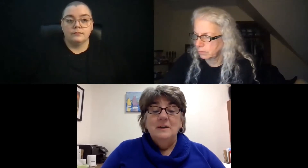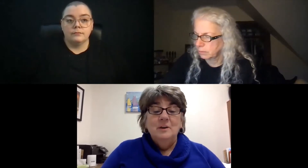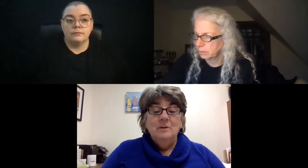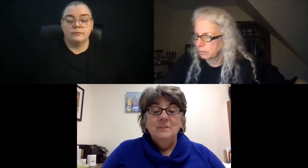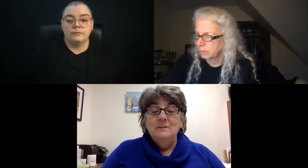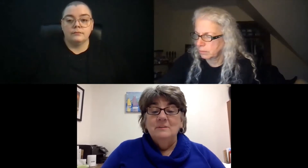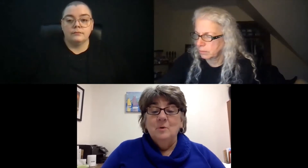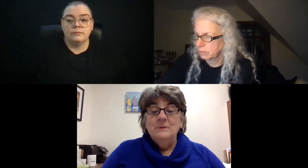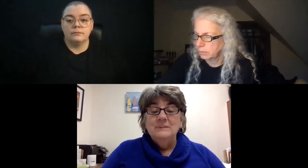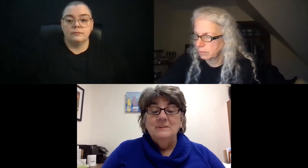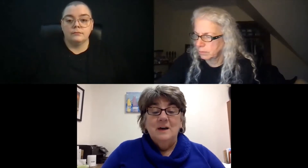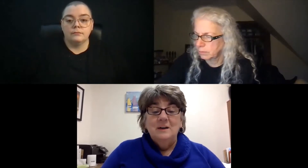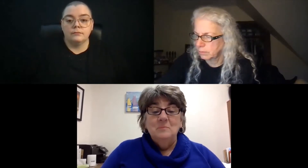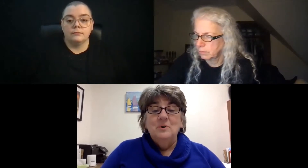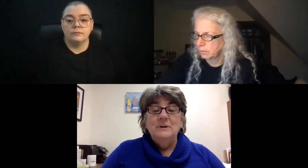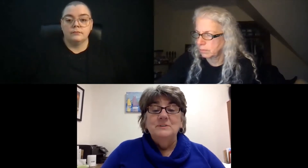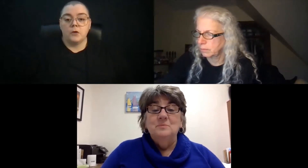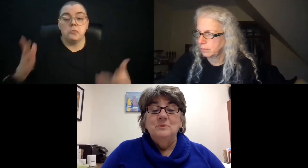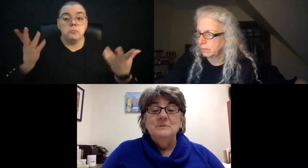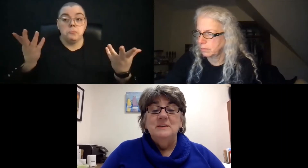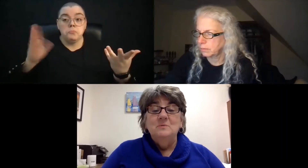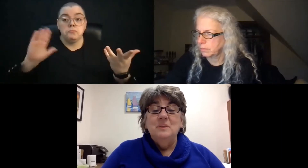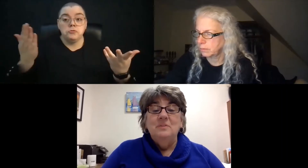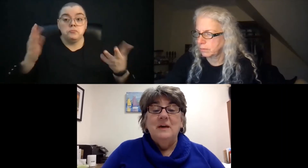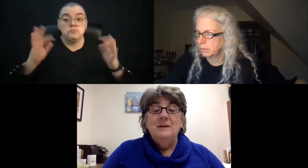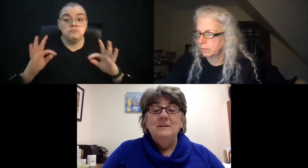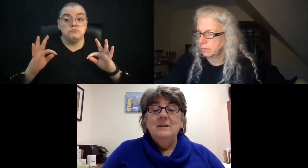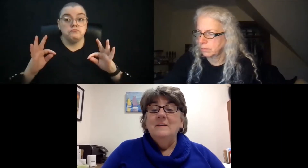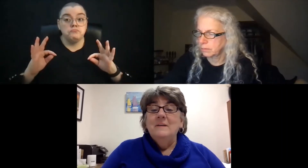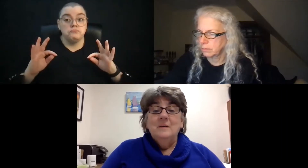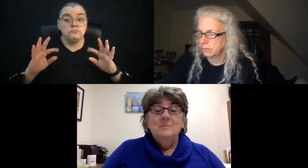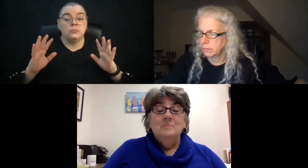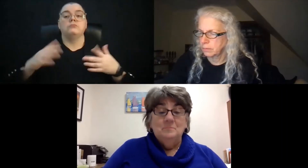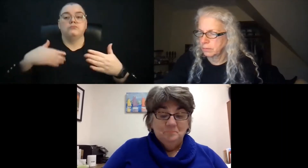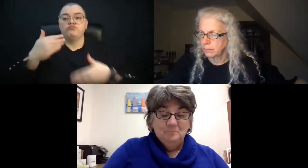Not hearing that no one did not. I'm going to proceed with that.